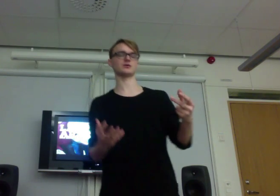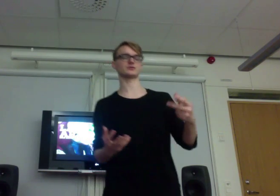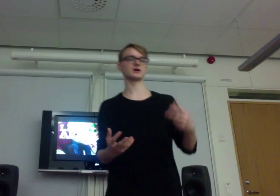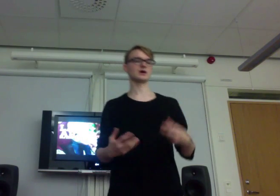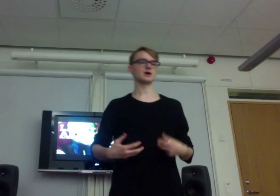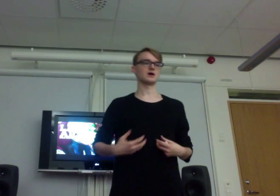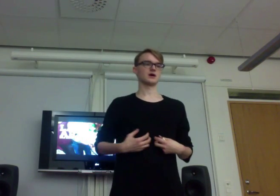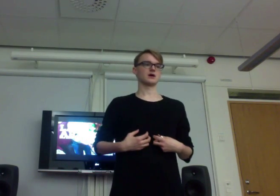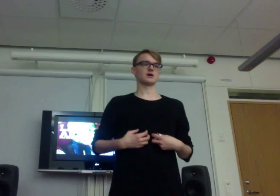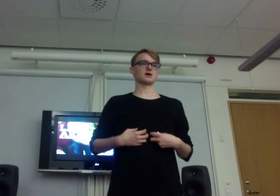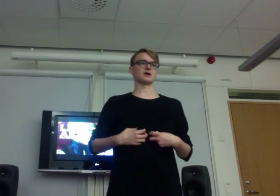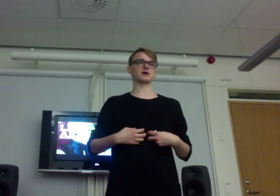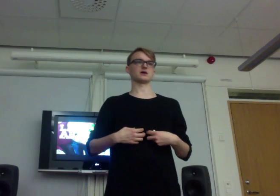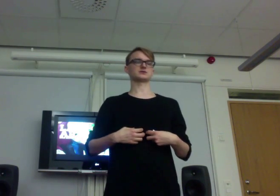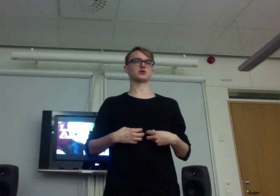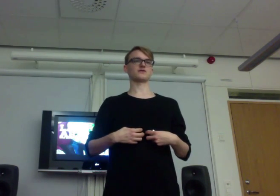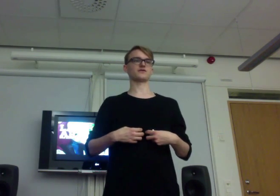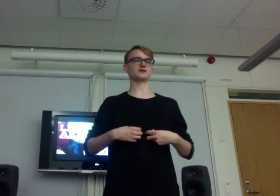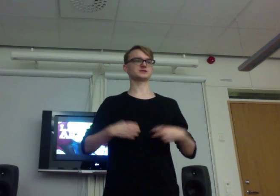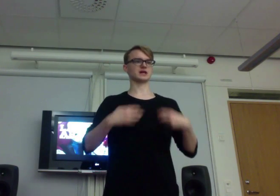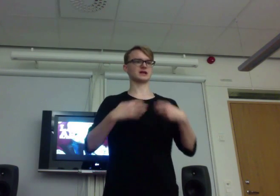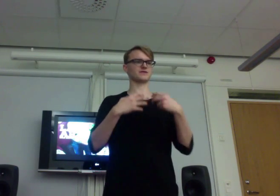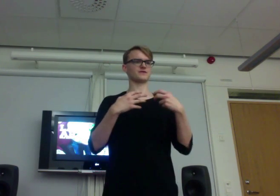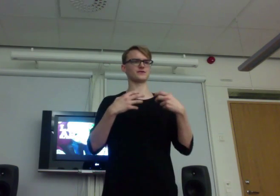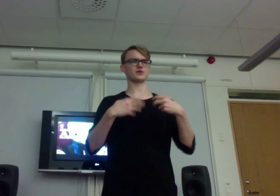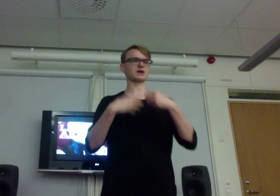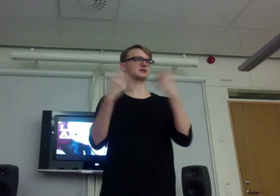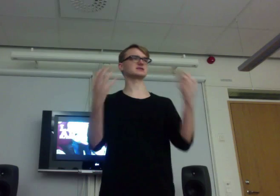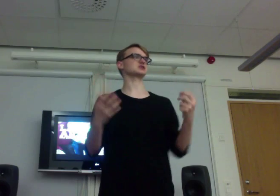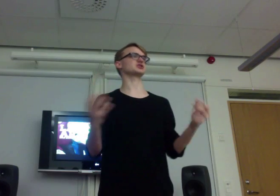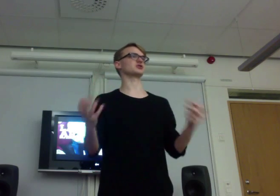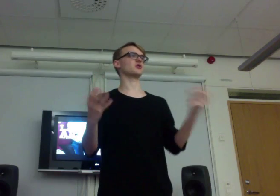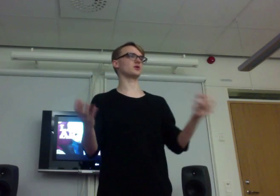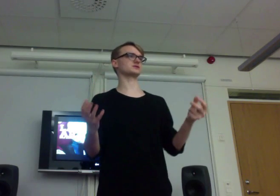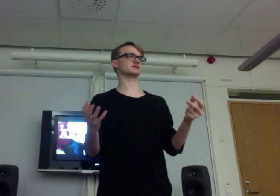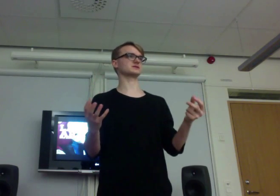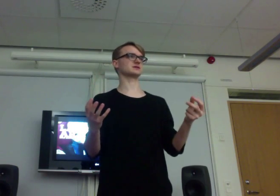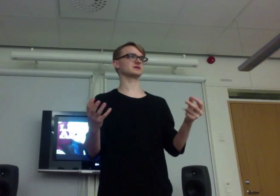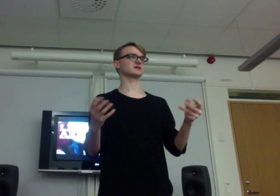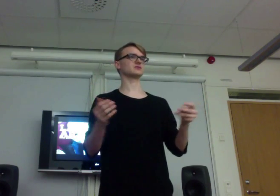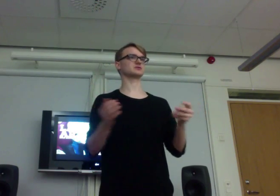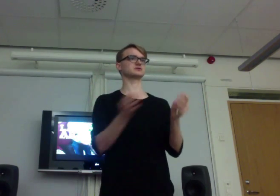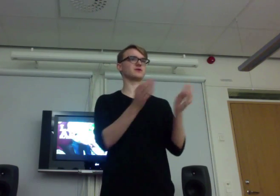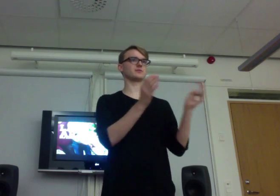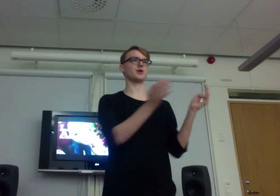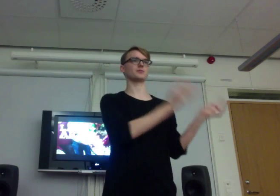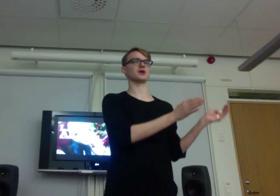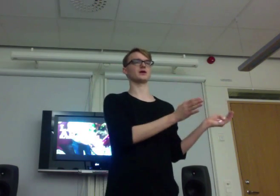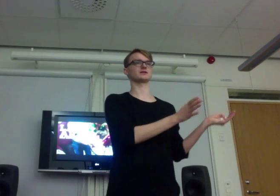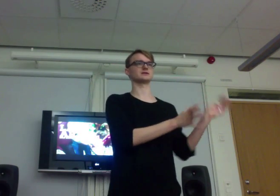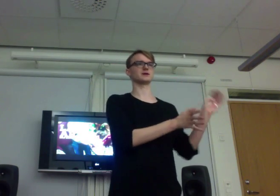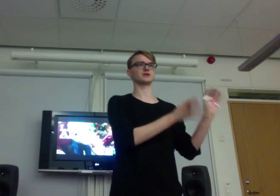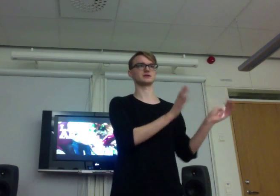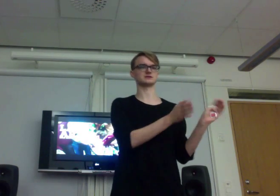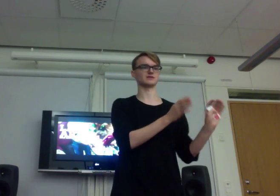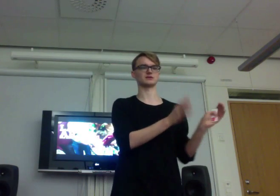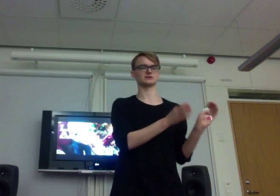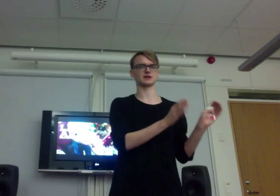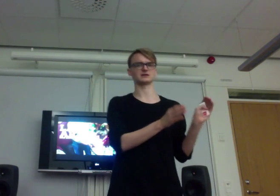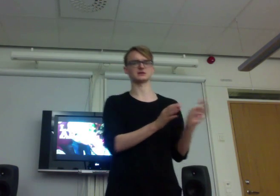uh, sort of self-realization courses. That was very popular in, I think, the 70s, 80s. I